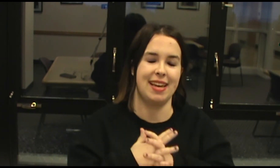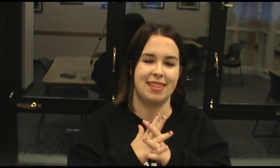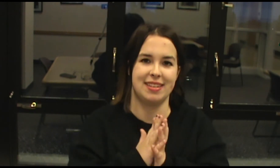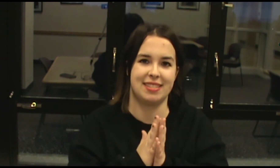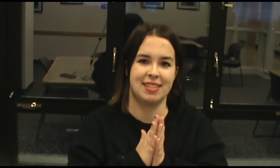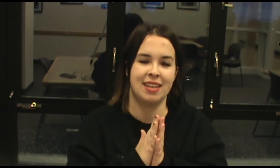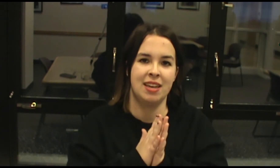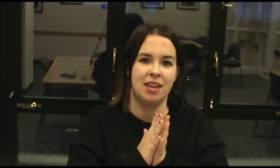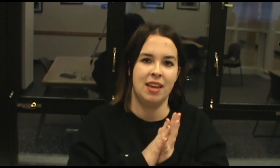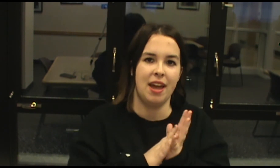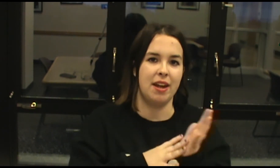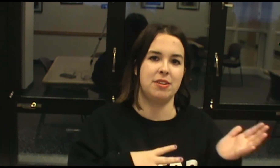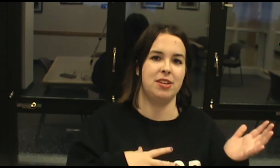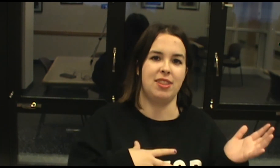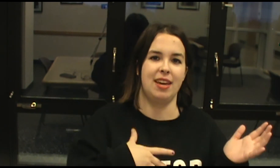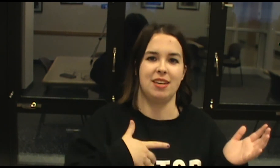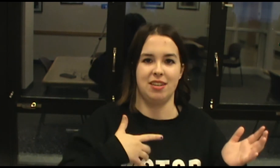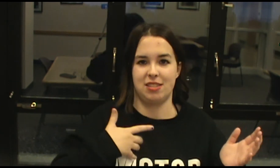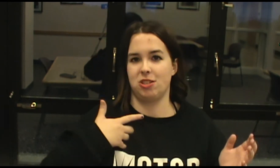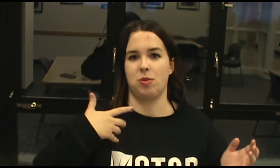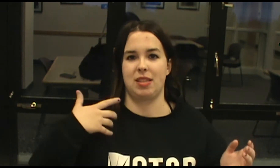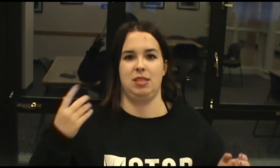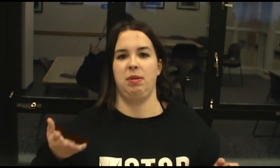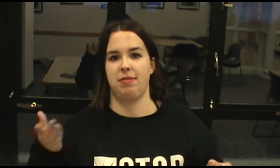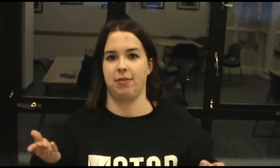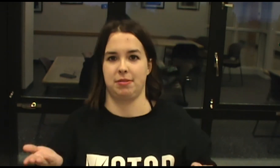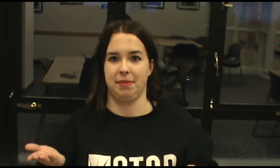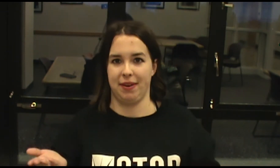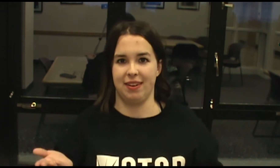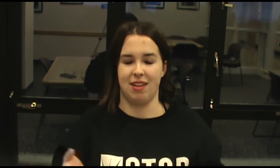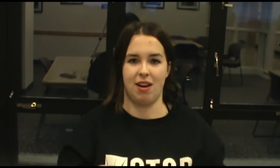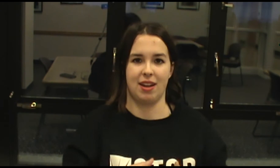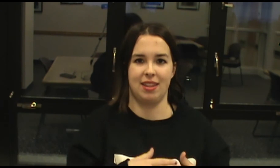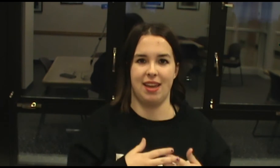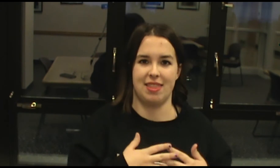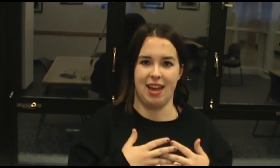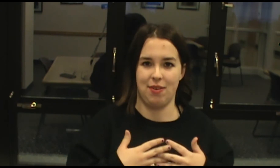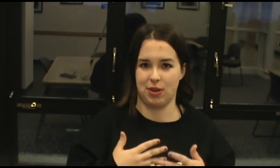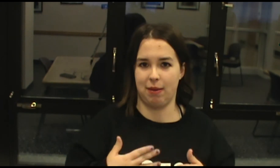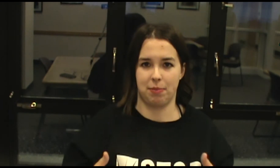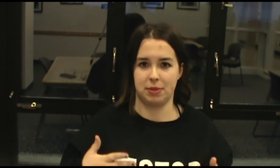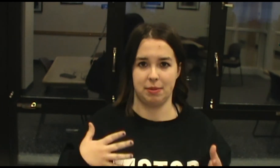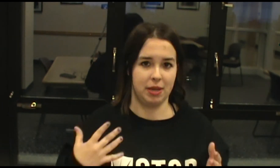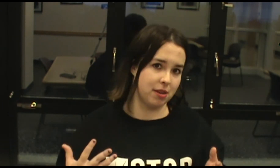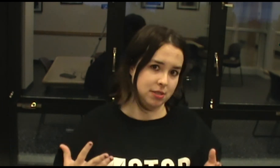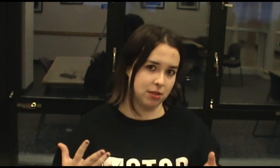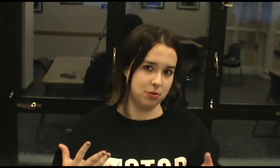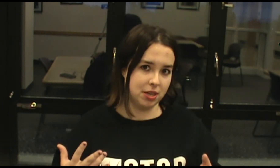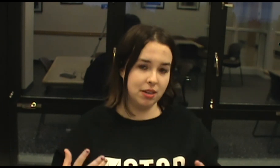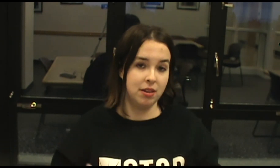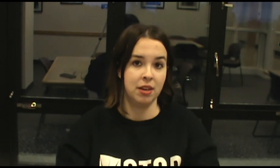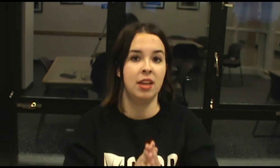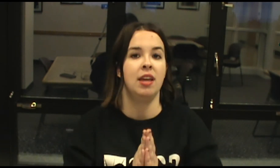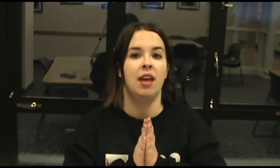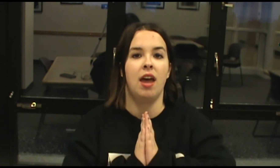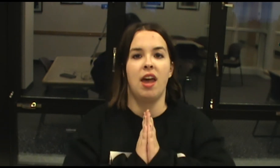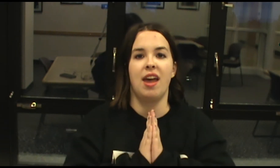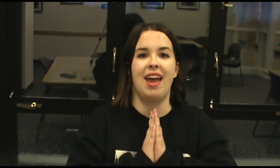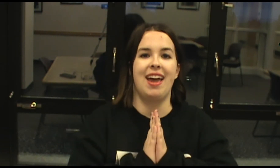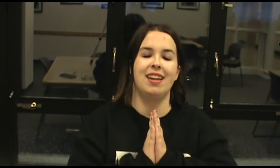that this energy thing doesn't trick the speed force for very long and that they have to come up with some other solution. And